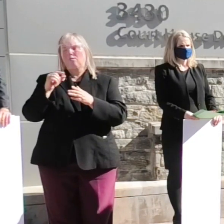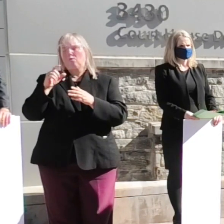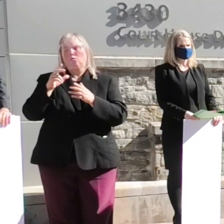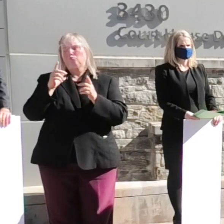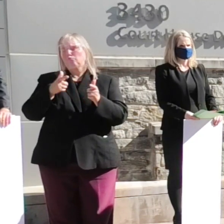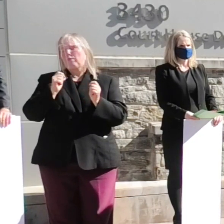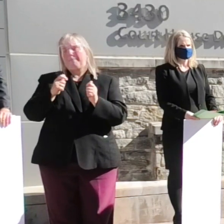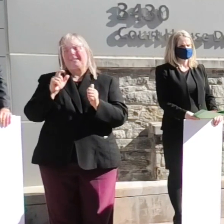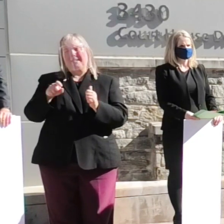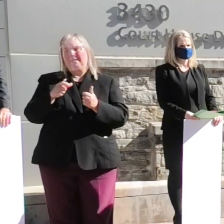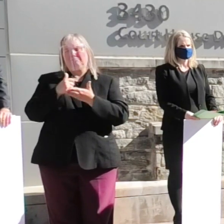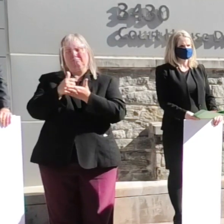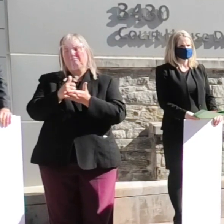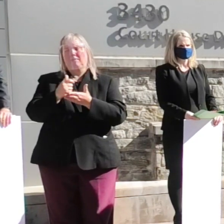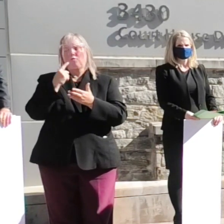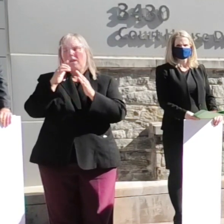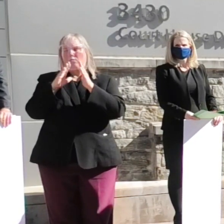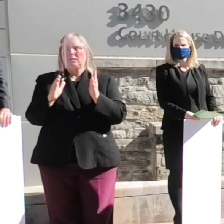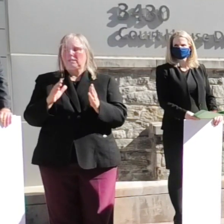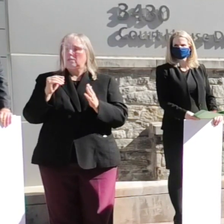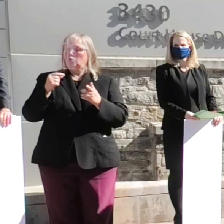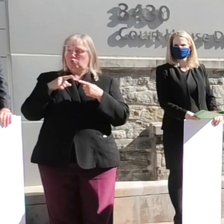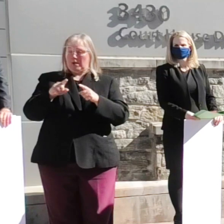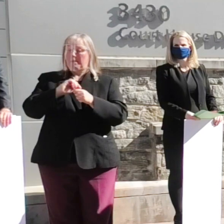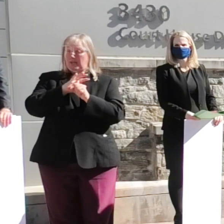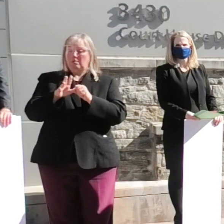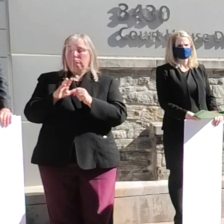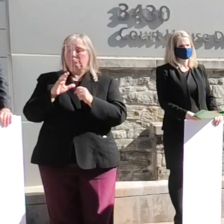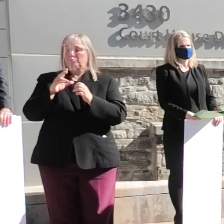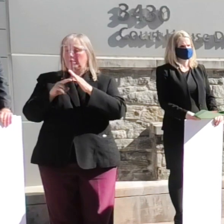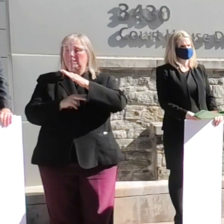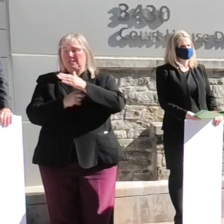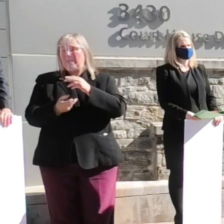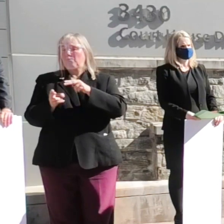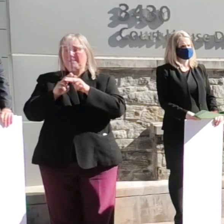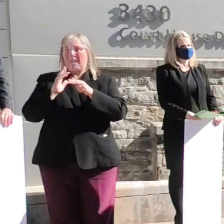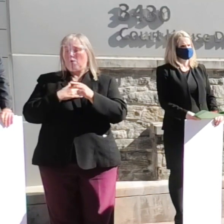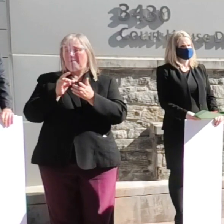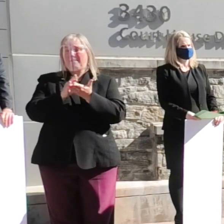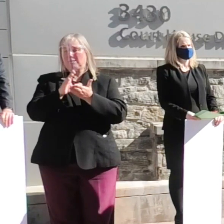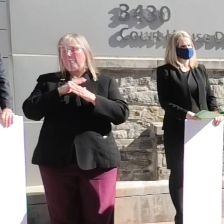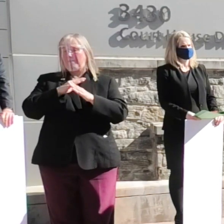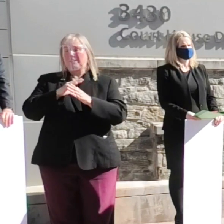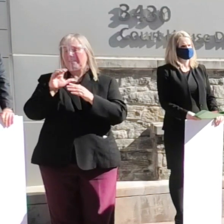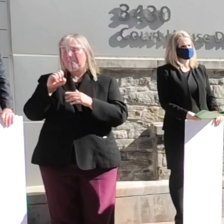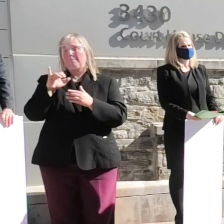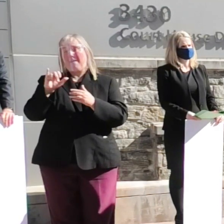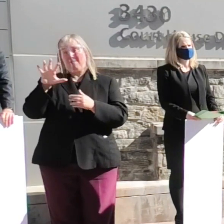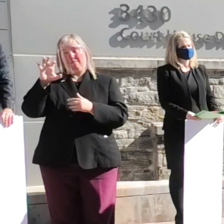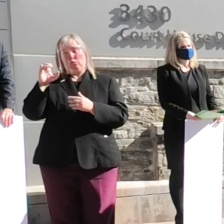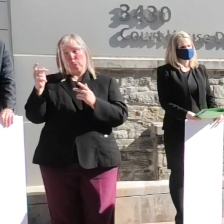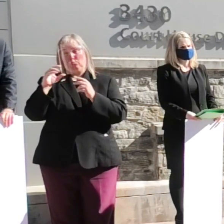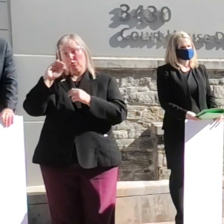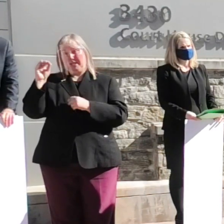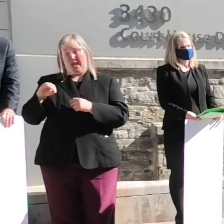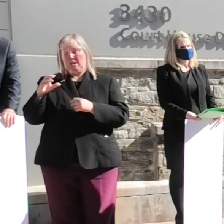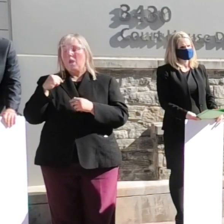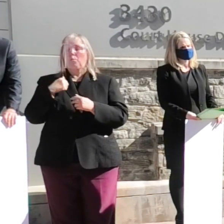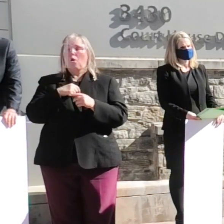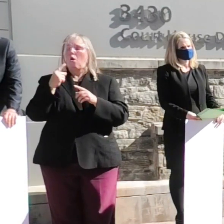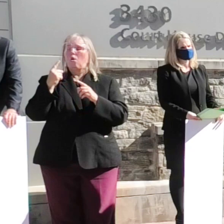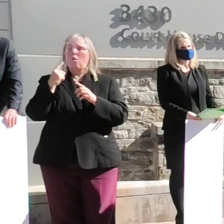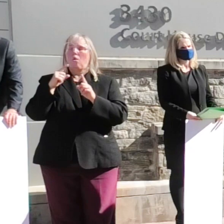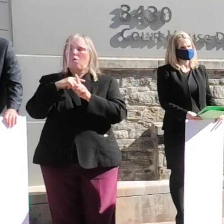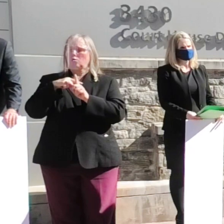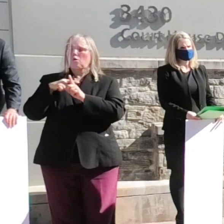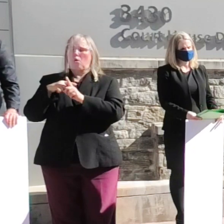during the pandemic Bridges has increased our eviction prevention cases by 500 percent we've also been one of the leading agencies in